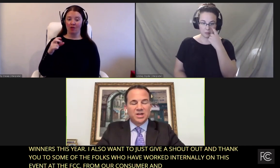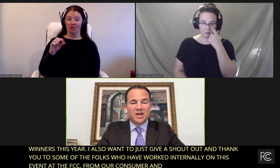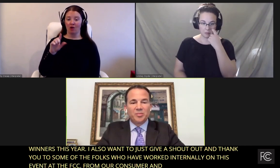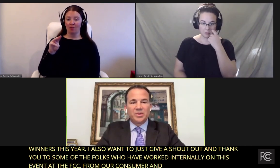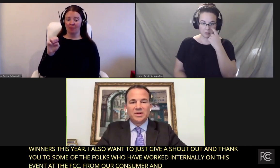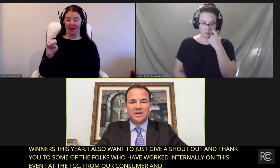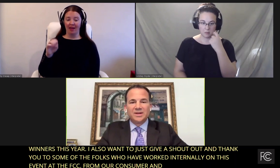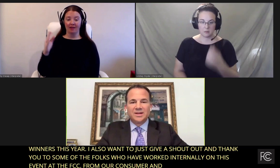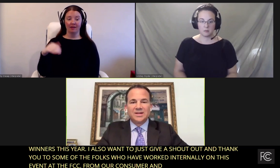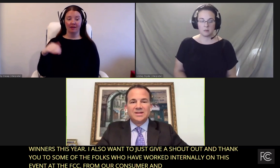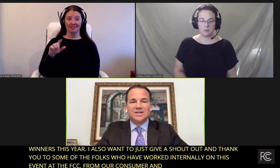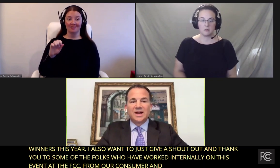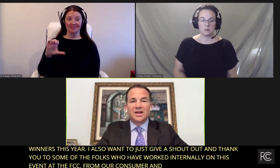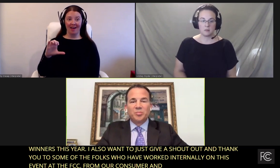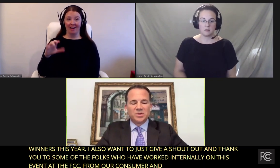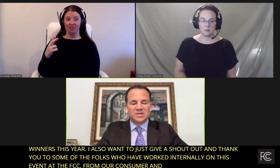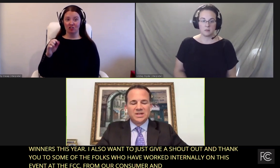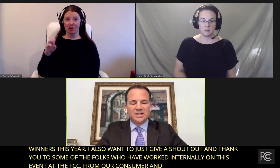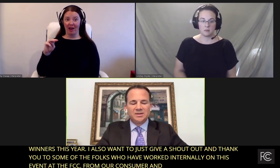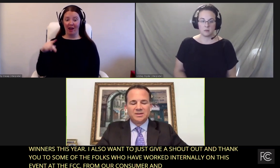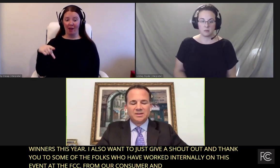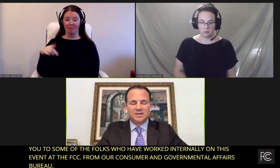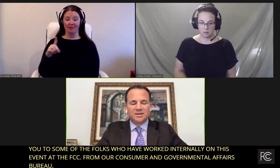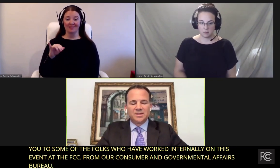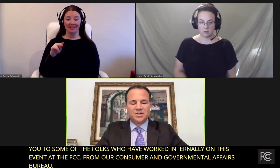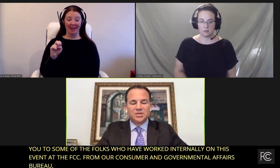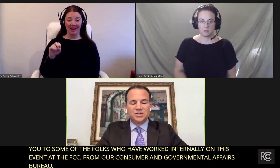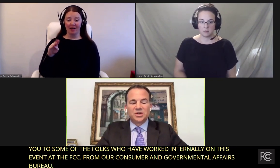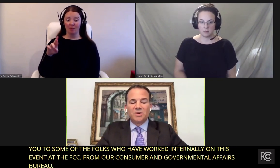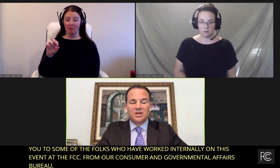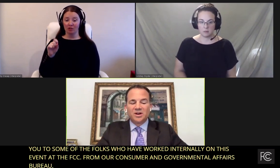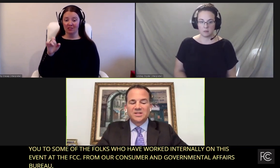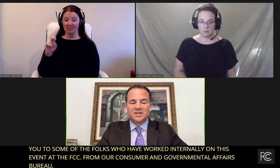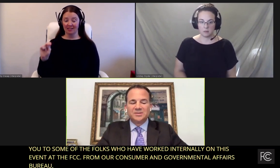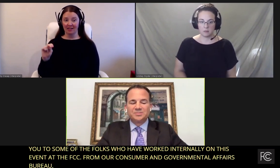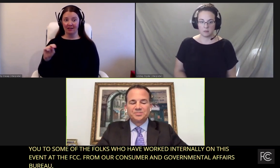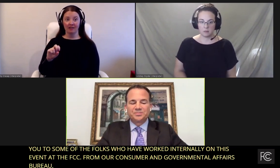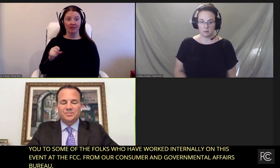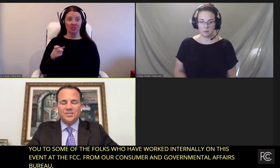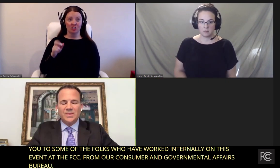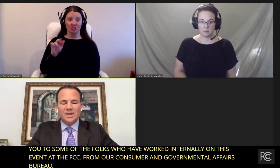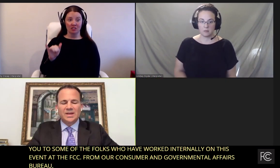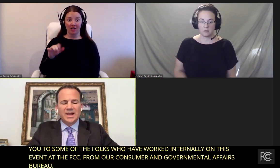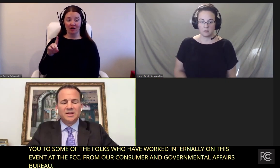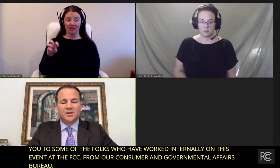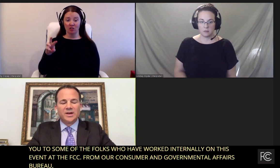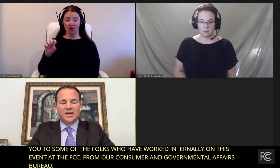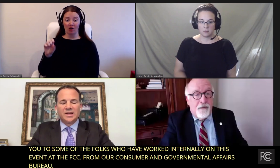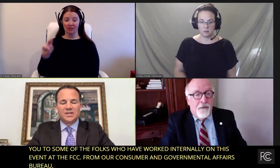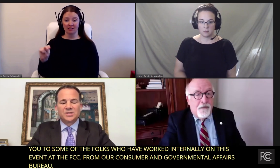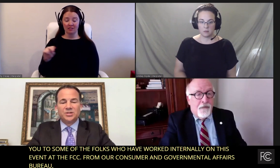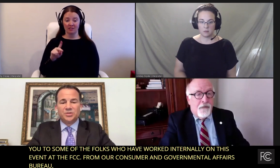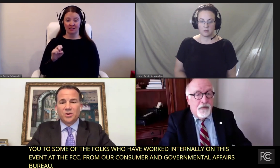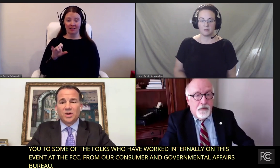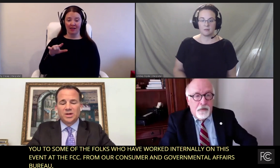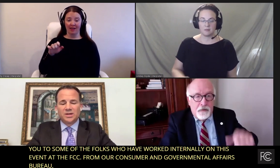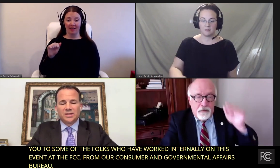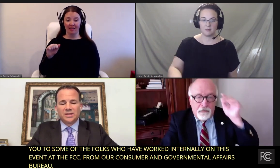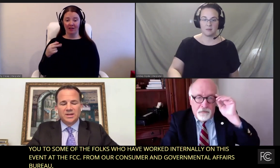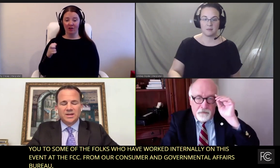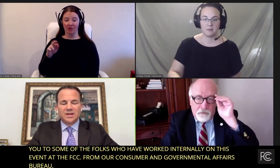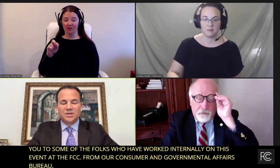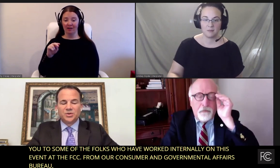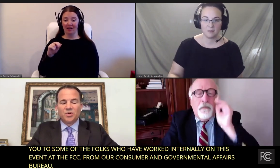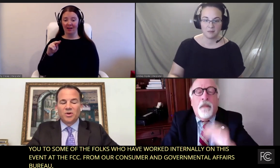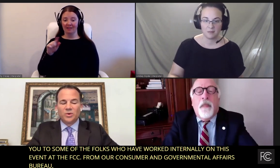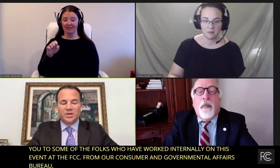Zach Champ, Diane Burstein, Sherry Dawson, Kayla Hernandez Ujoa,